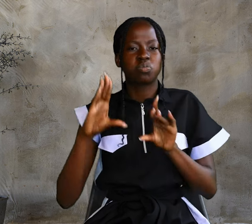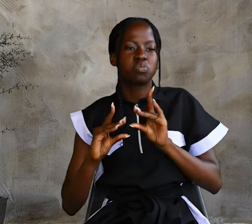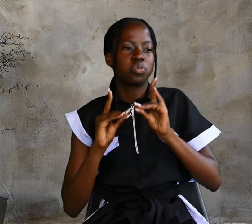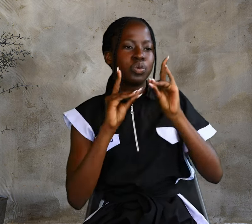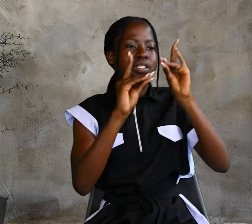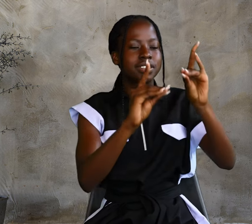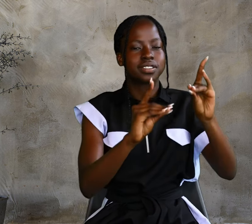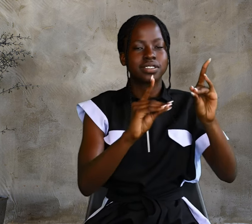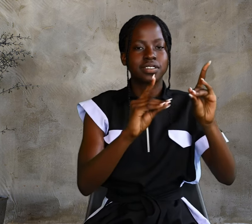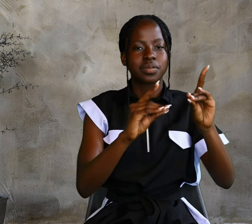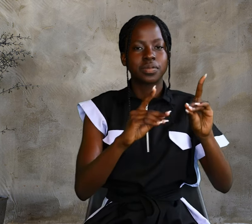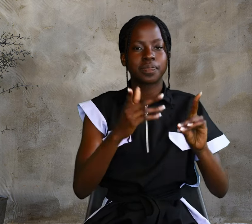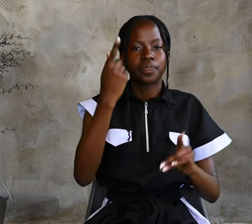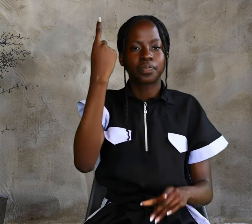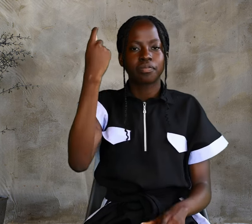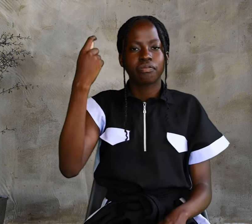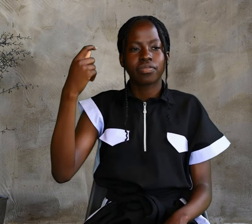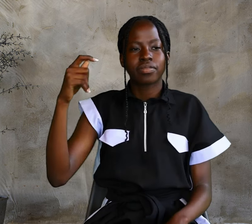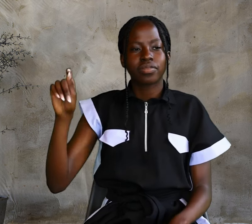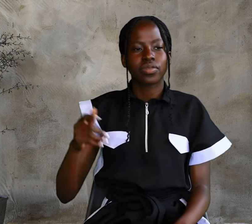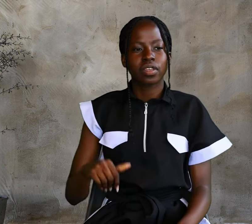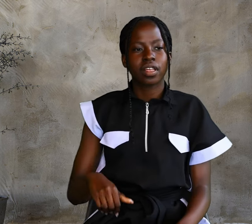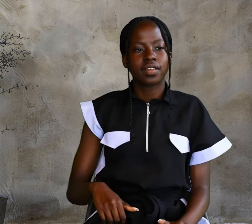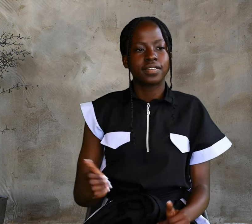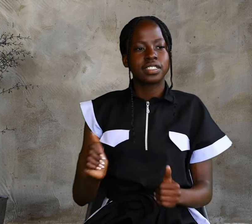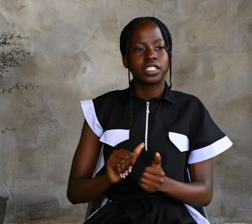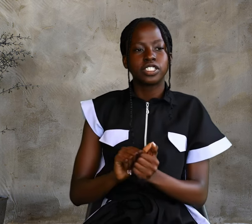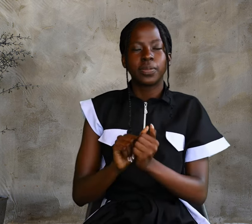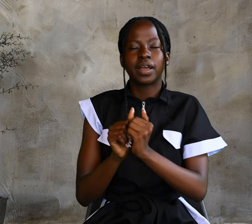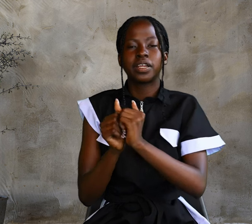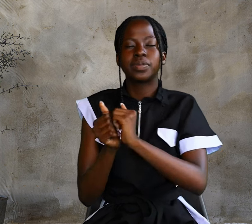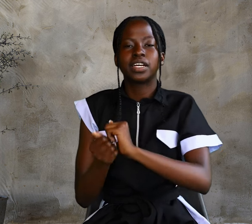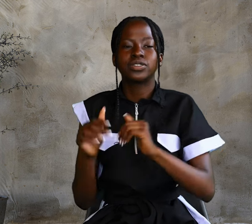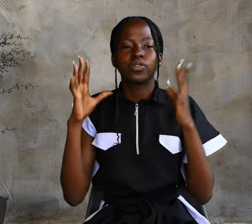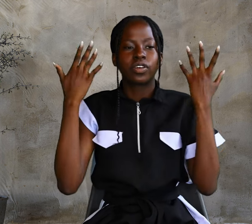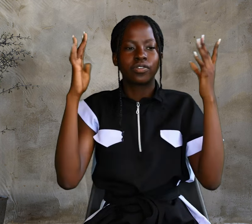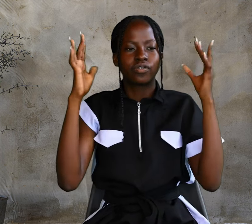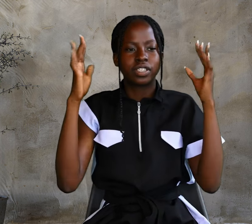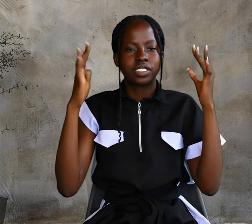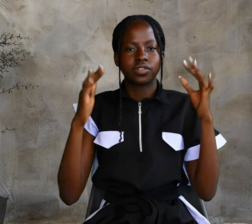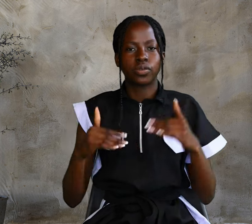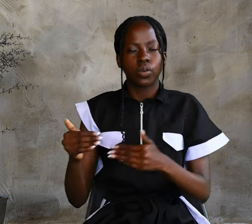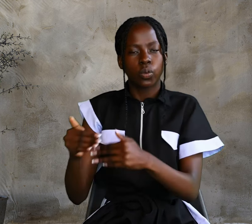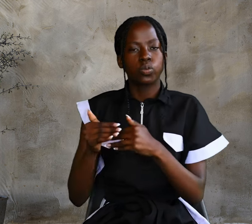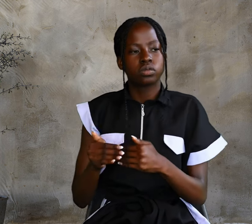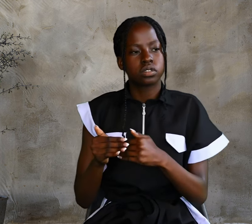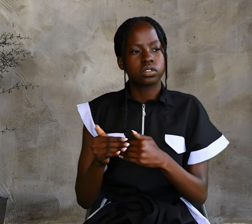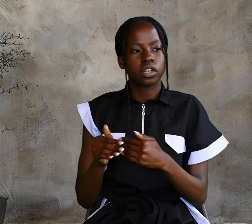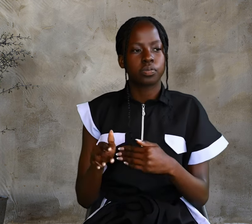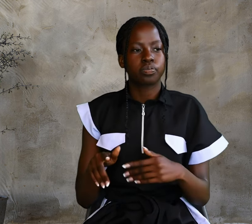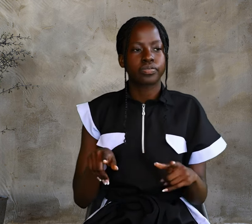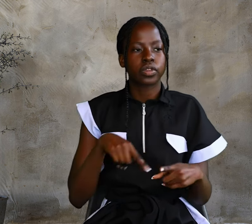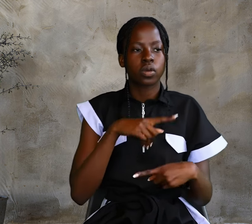down with his disciples. The Jewish Passover festival was near.